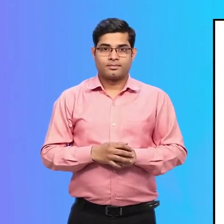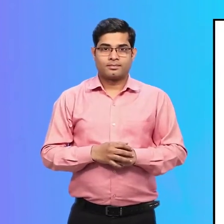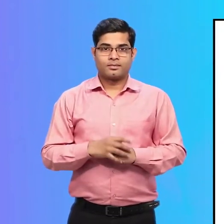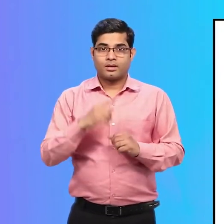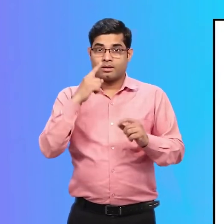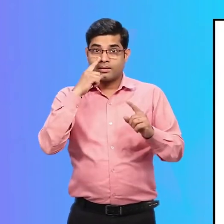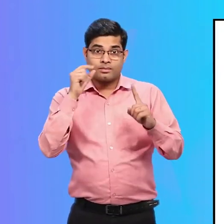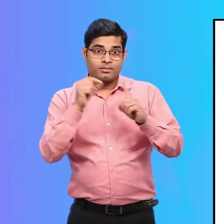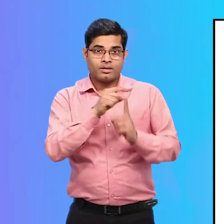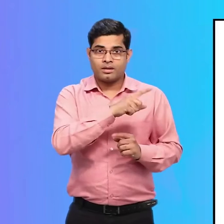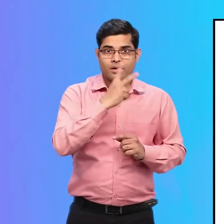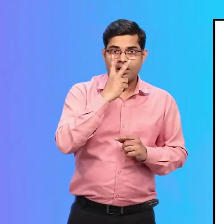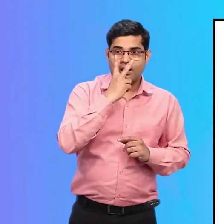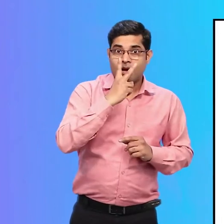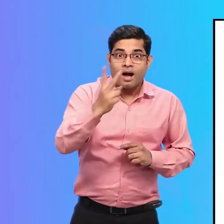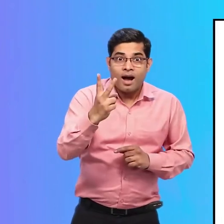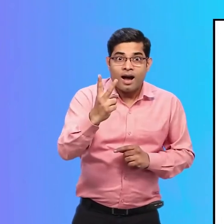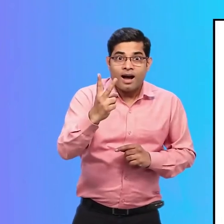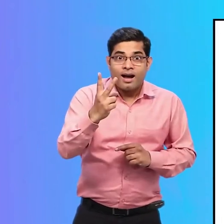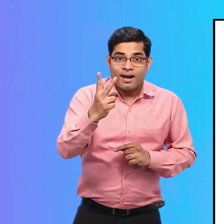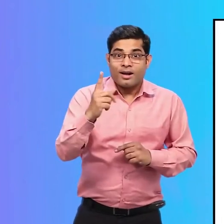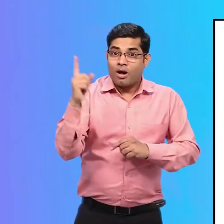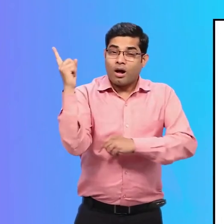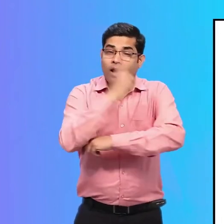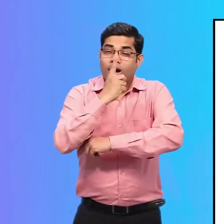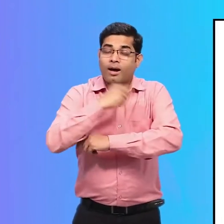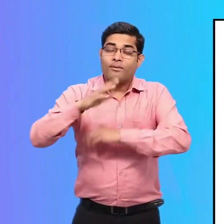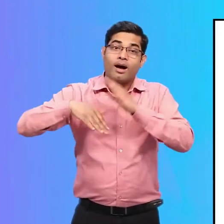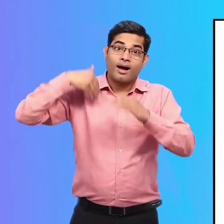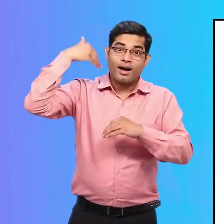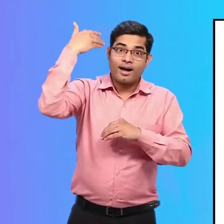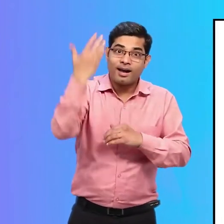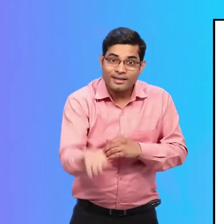Priya is thrilled to see her best friend after so many days.